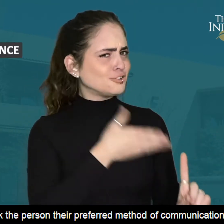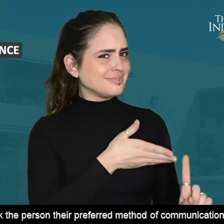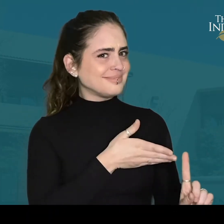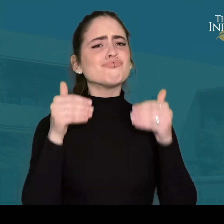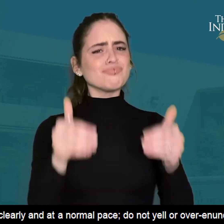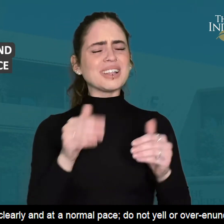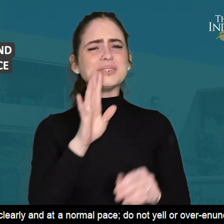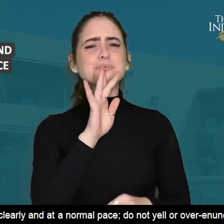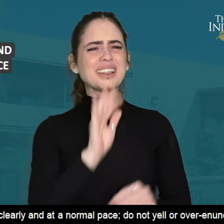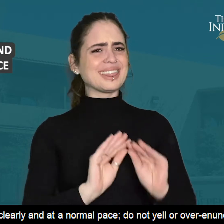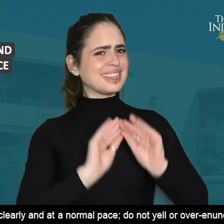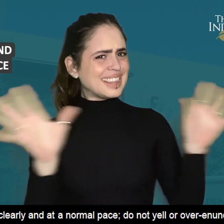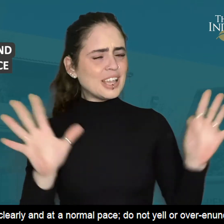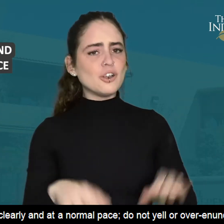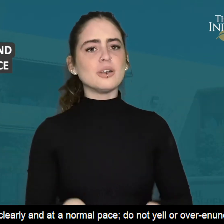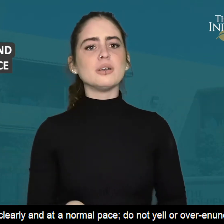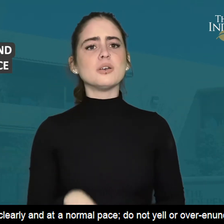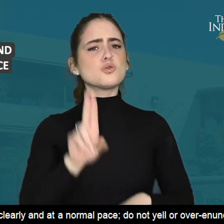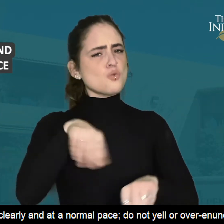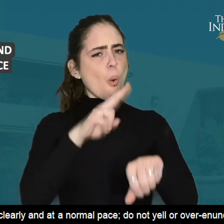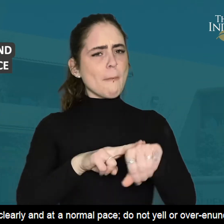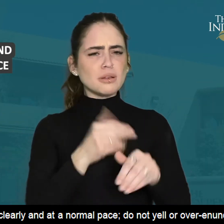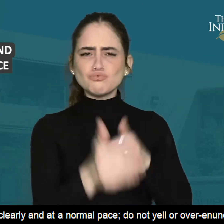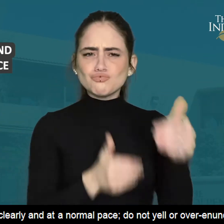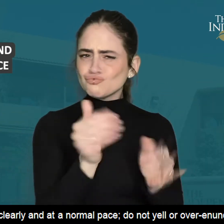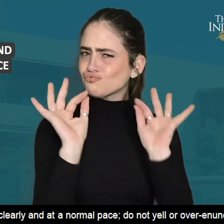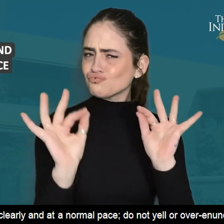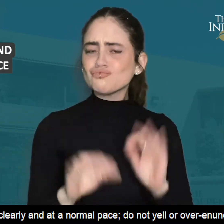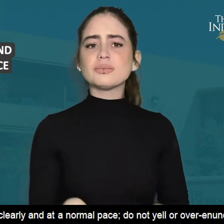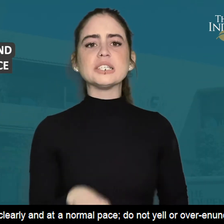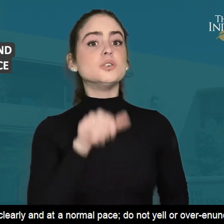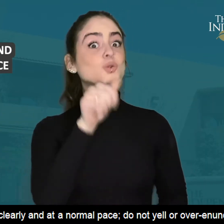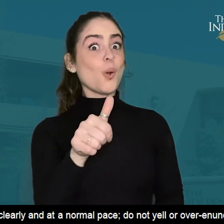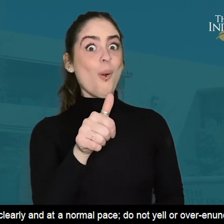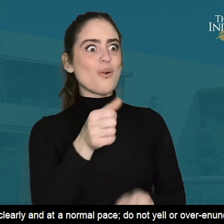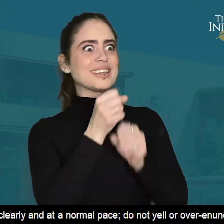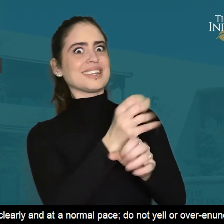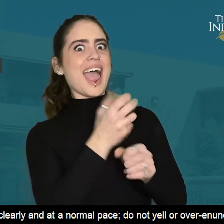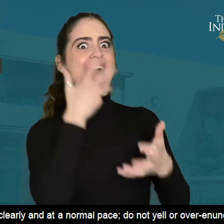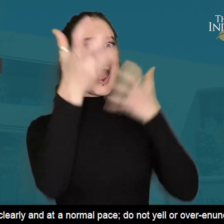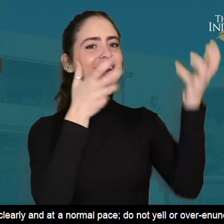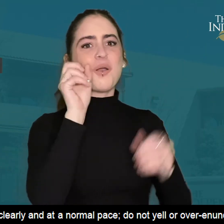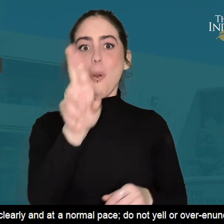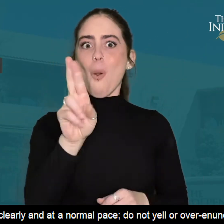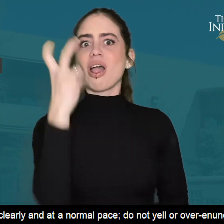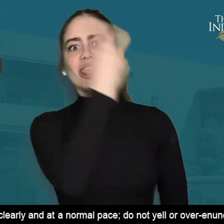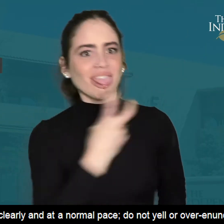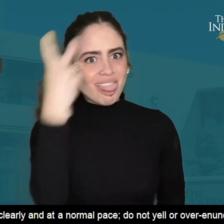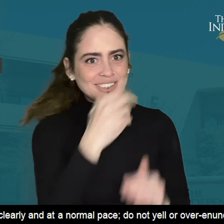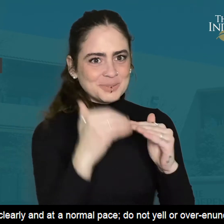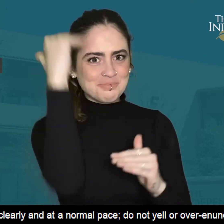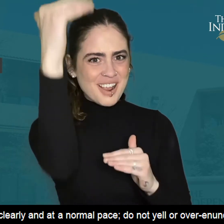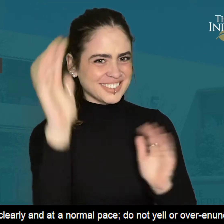preferred method of communication. Speak clearly and at a normal place. Do not yell or over enunciate.